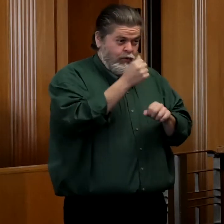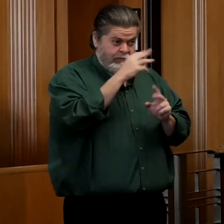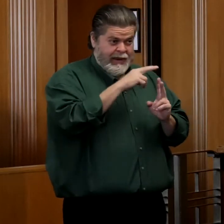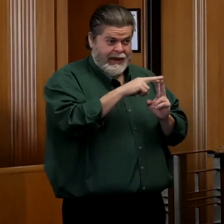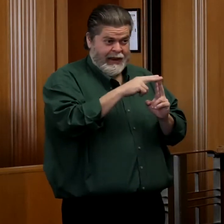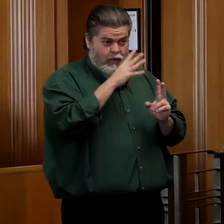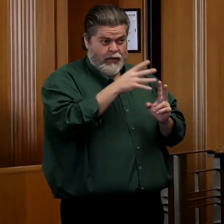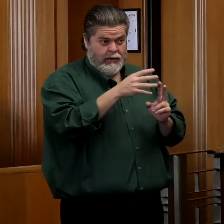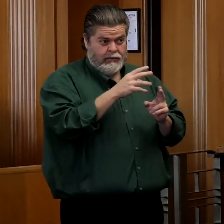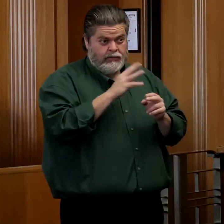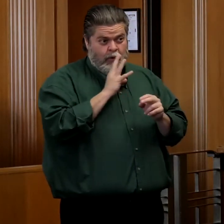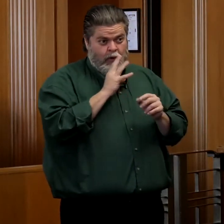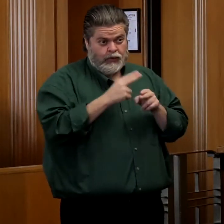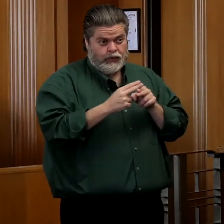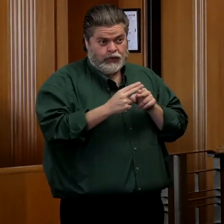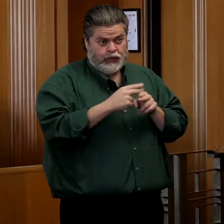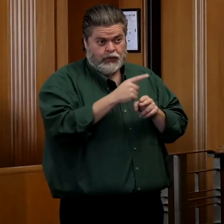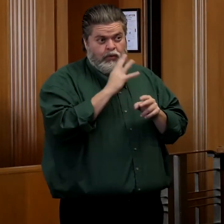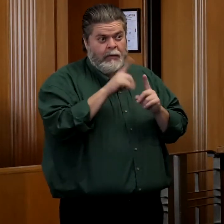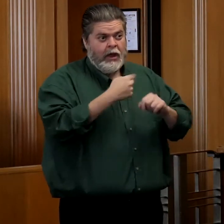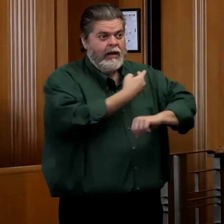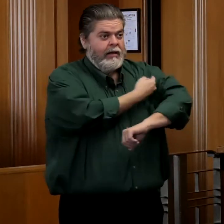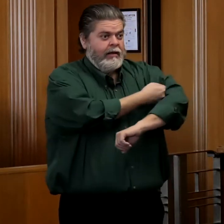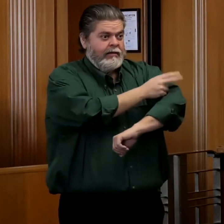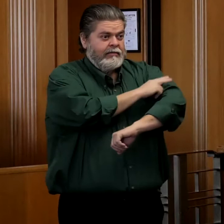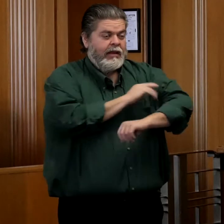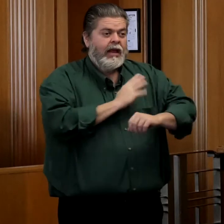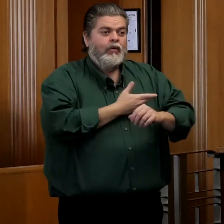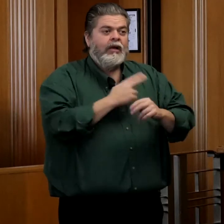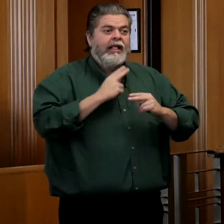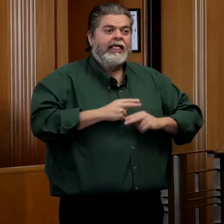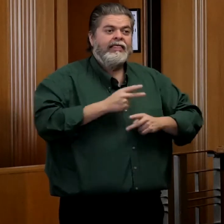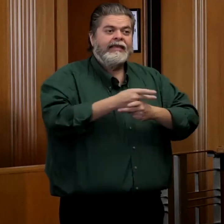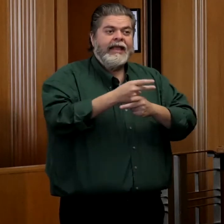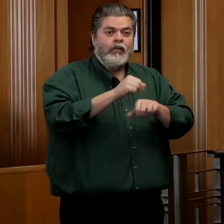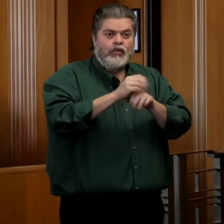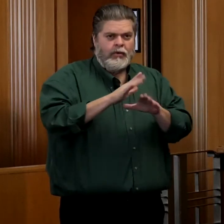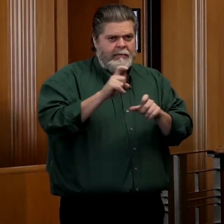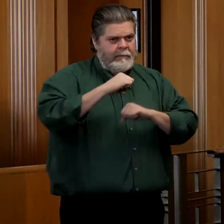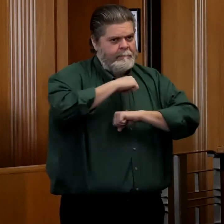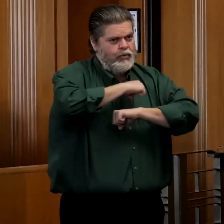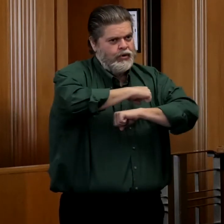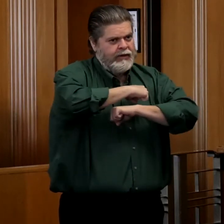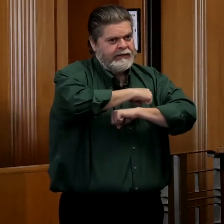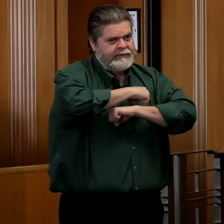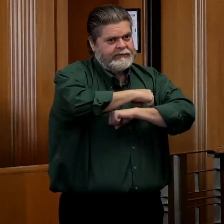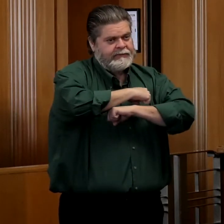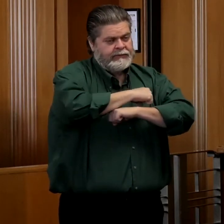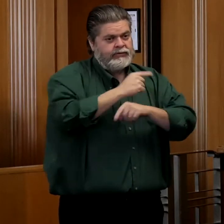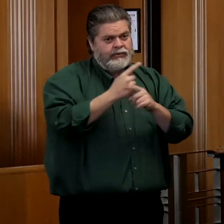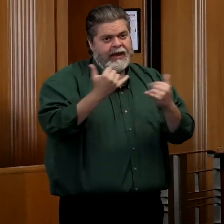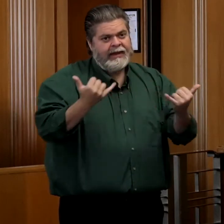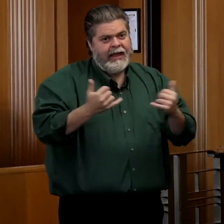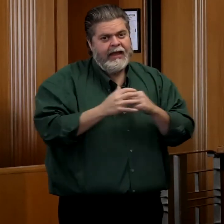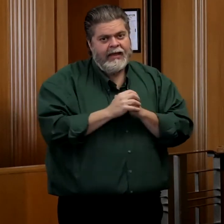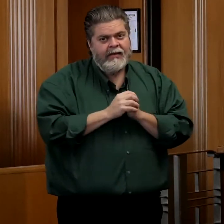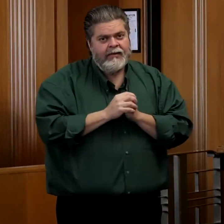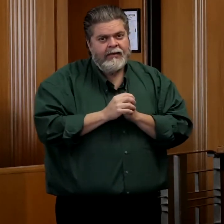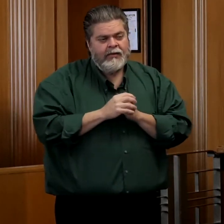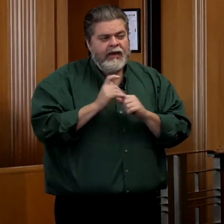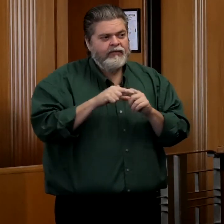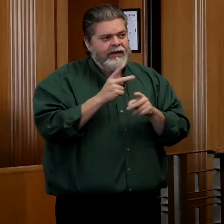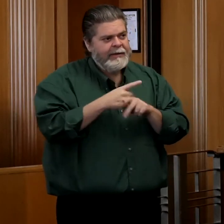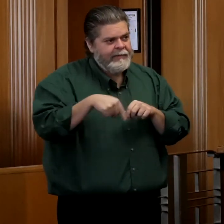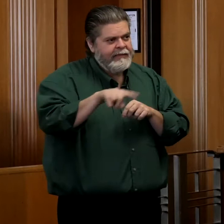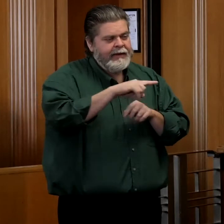after me can attest to the fact that our health care workers in particular need to be protected right now and that we need to